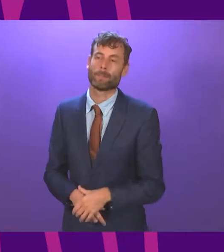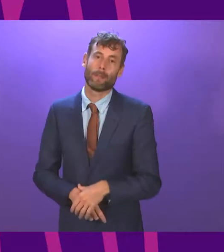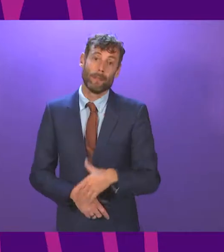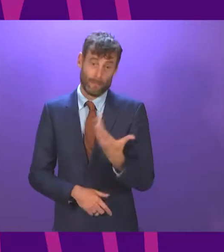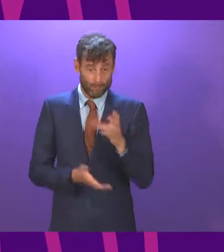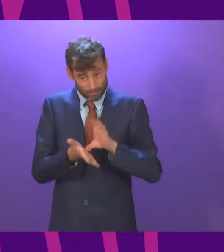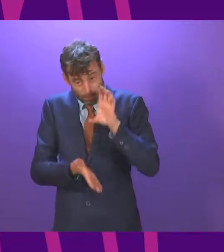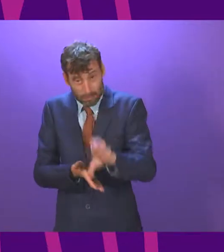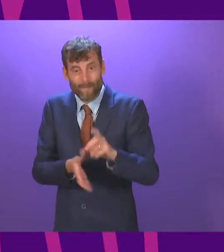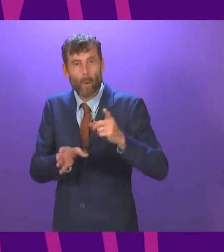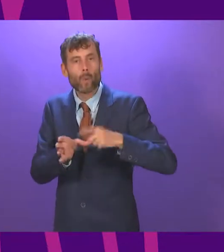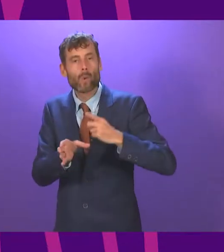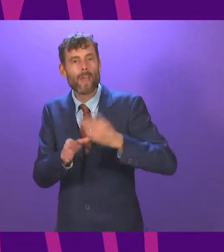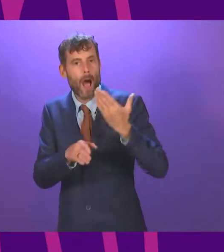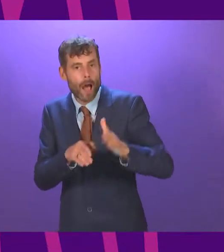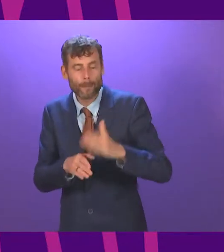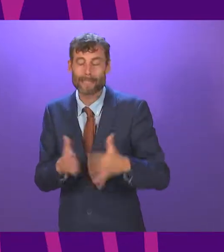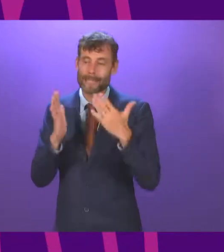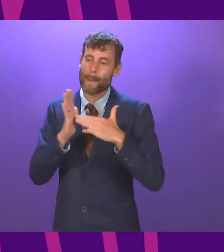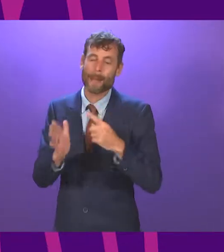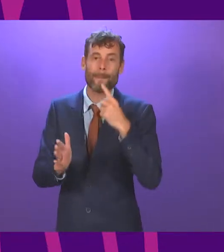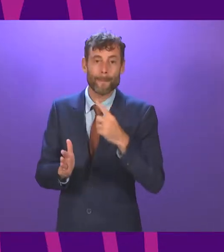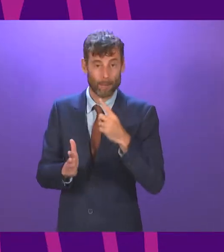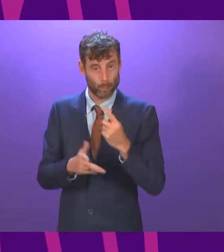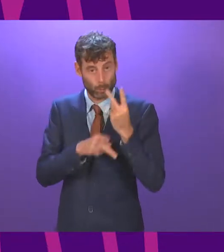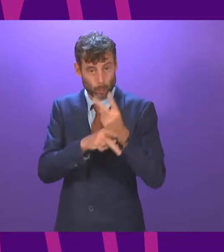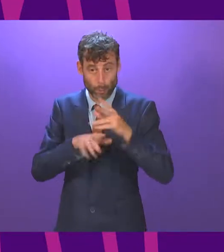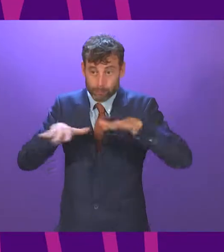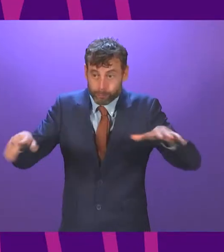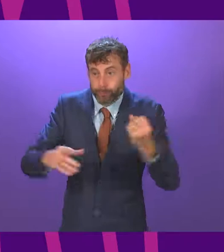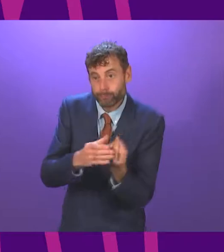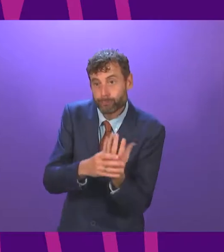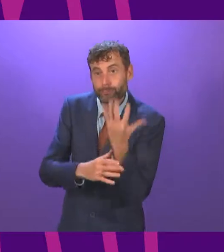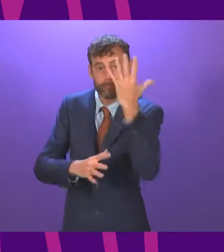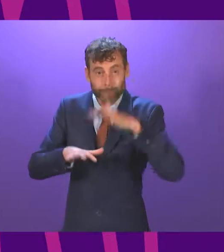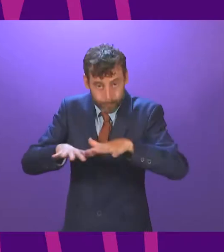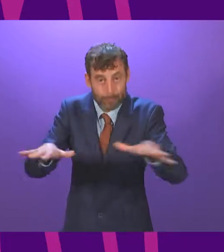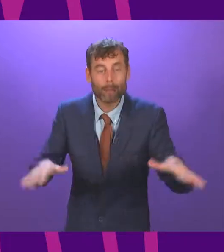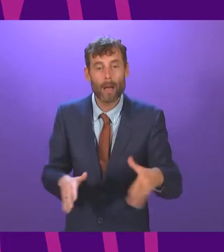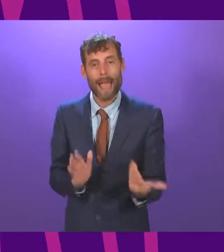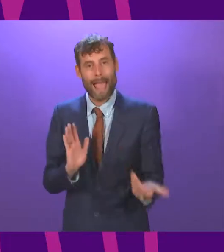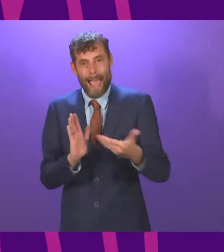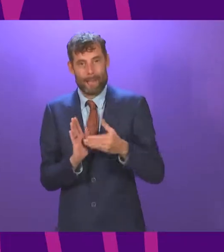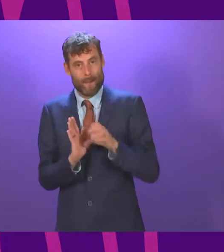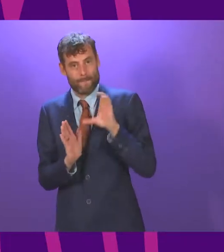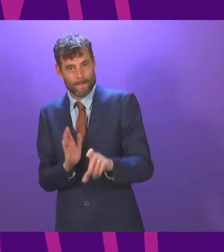through our Young Persons Guarantee, delivered £10 million to restore nature and improve biodiversity, increased funding for local heat and energy efficiency projects